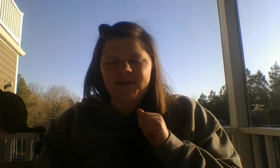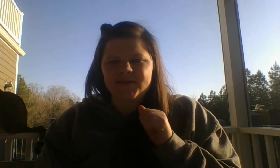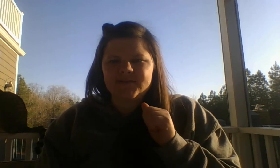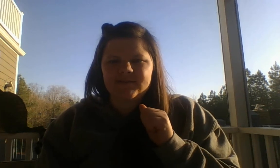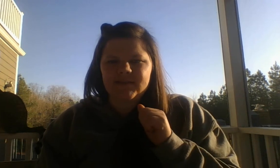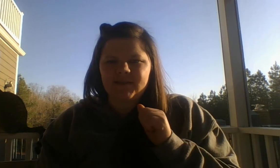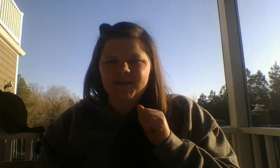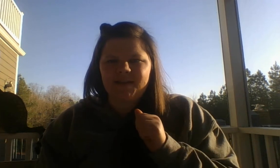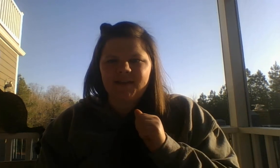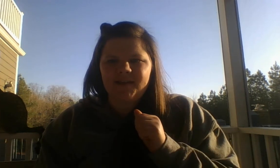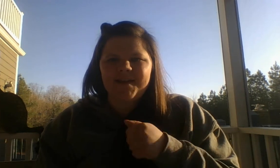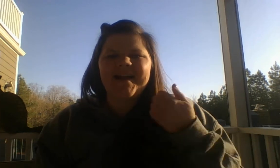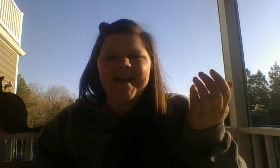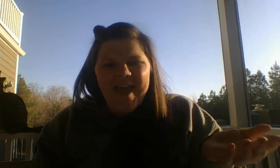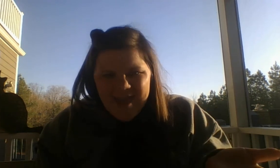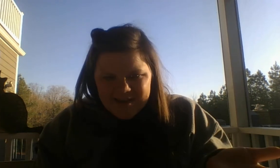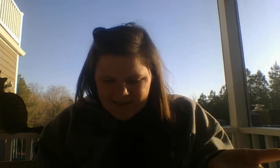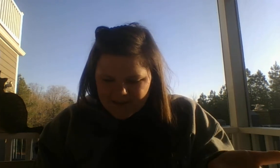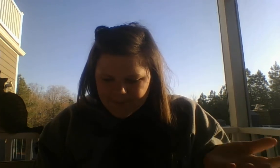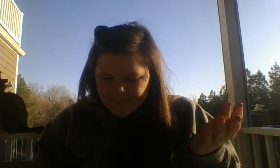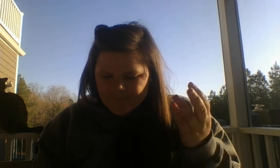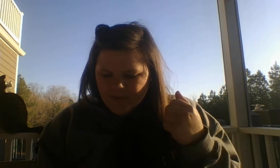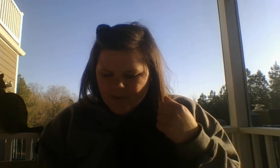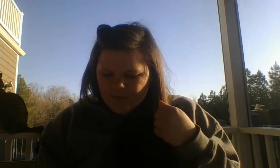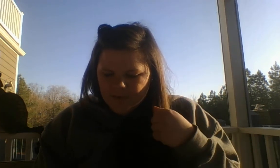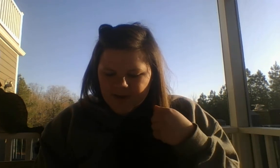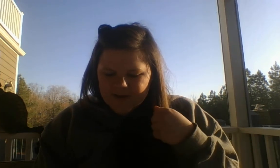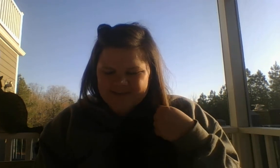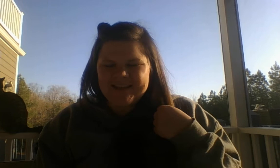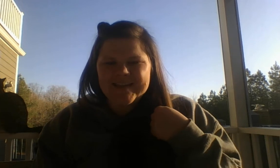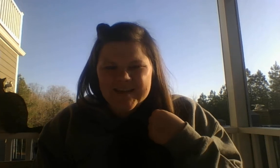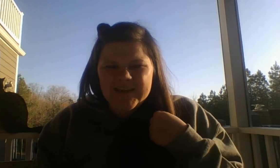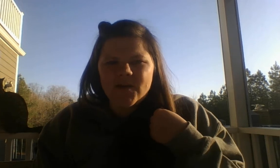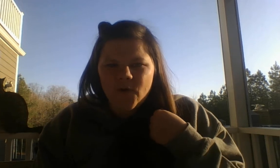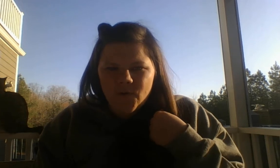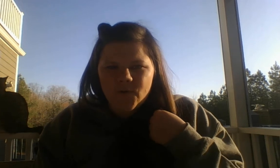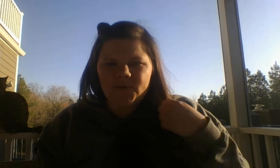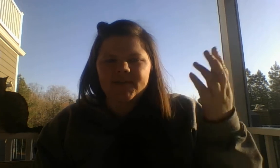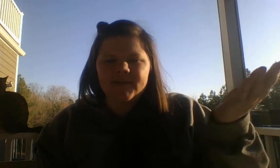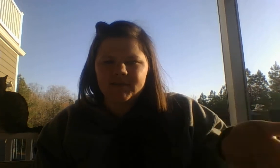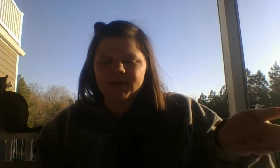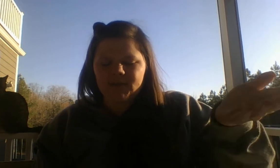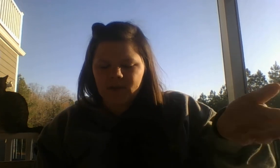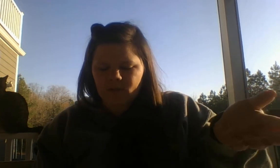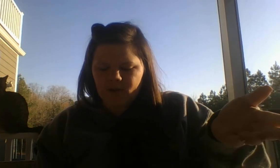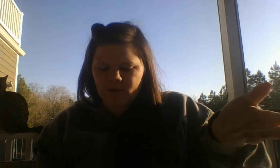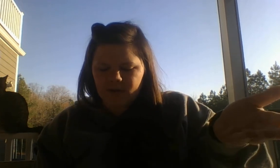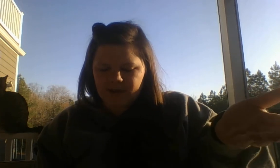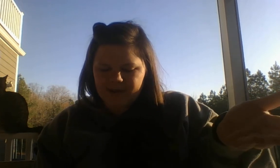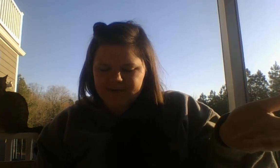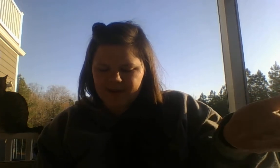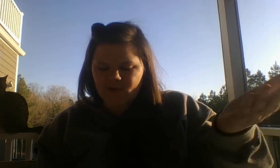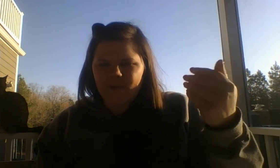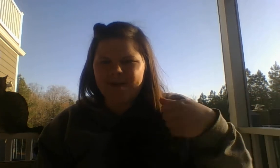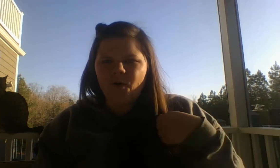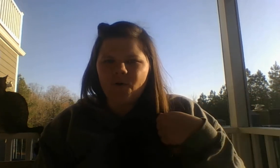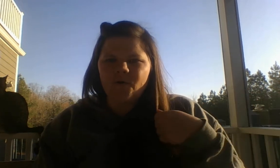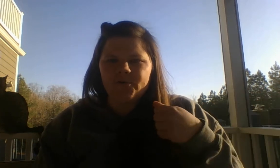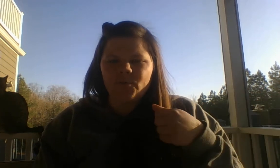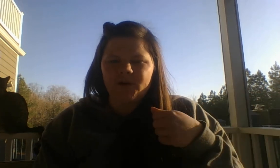is any. The word is keyhole. Take away hole. The word